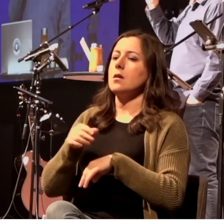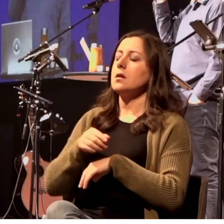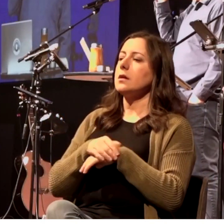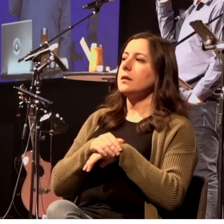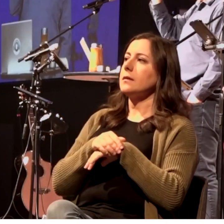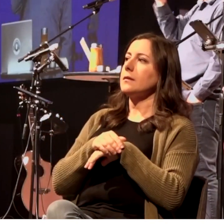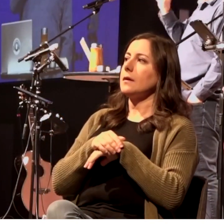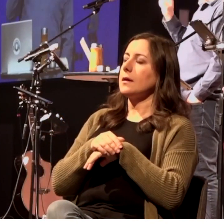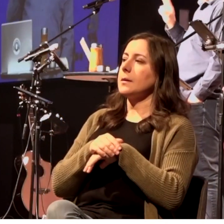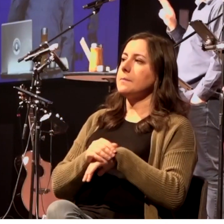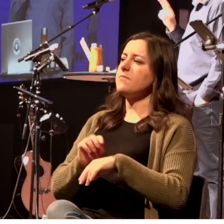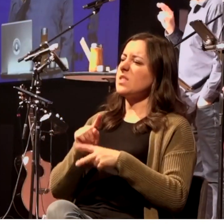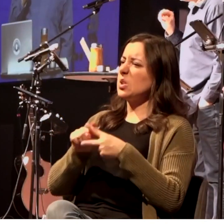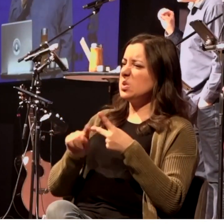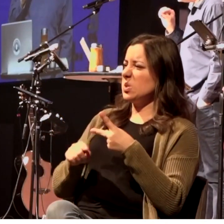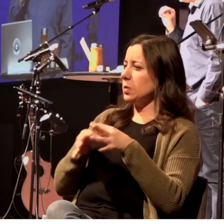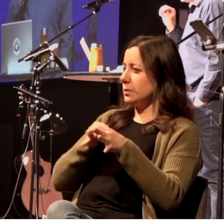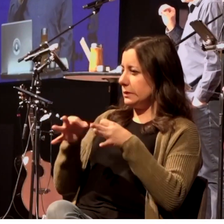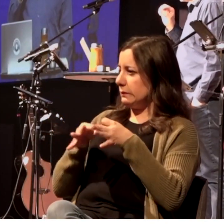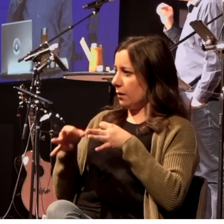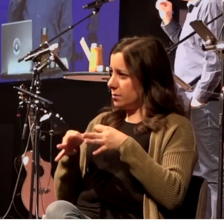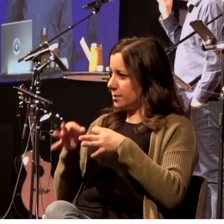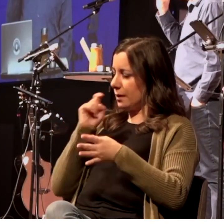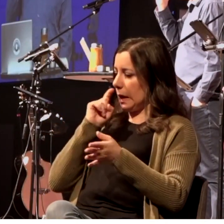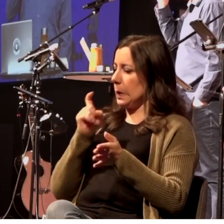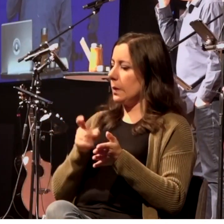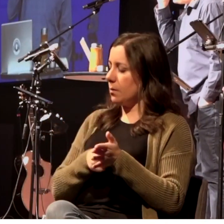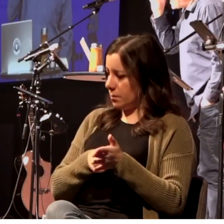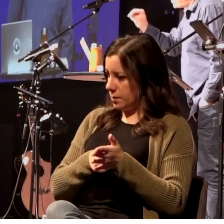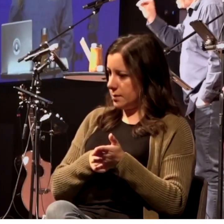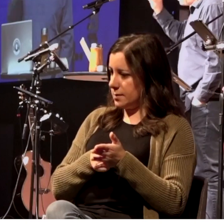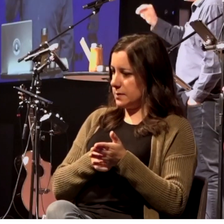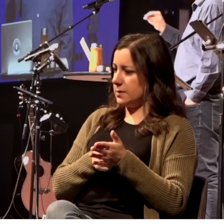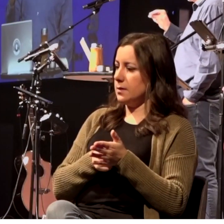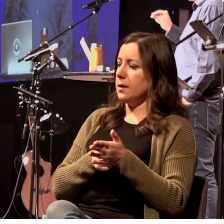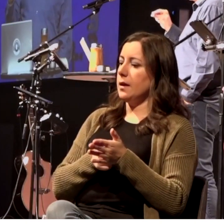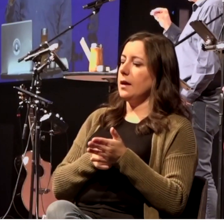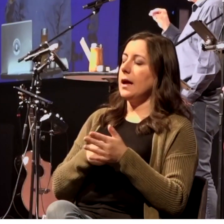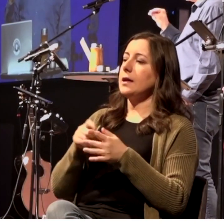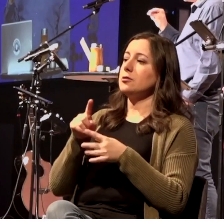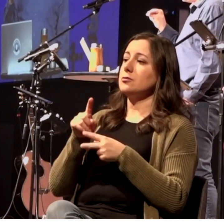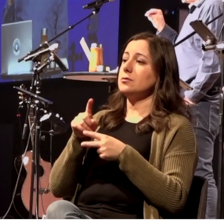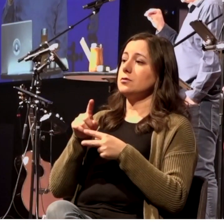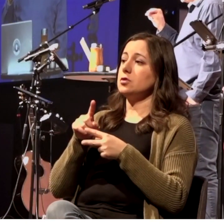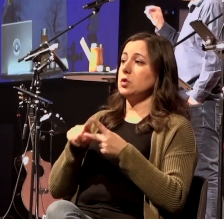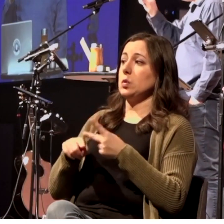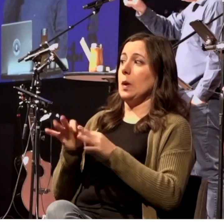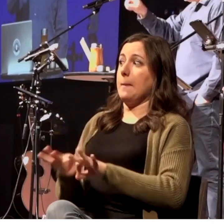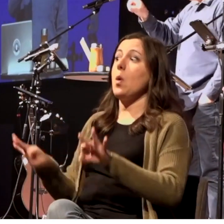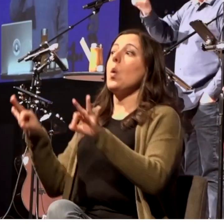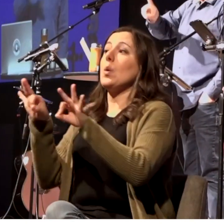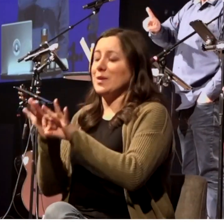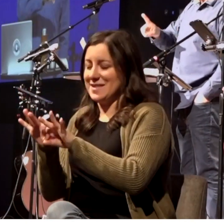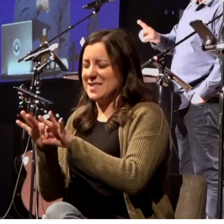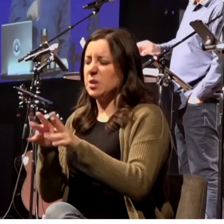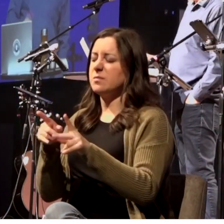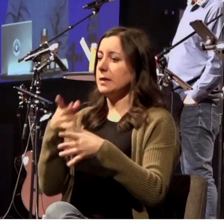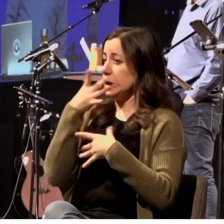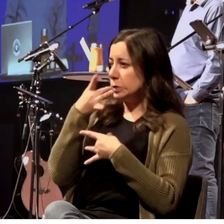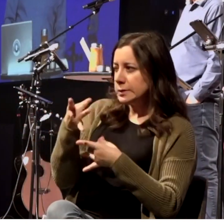two interesting details and then two very important details. First interesting detail we see